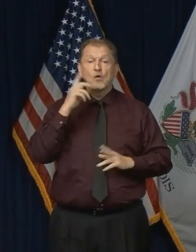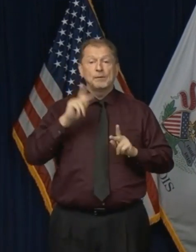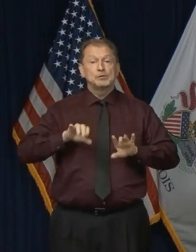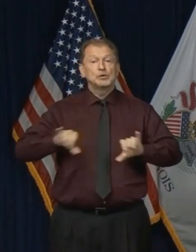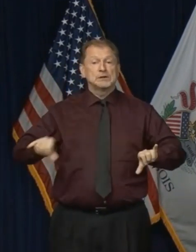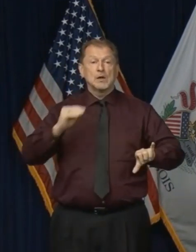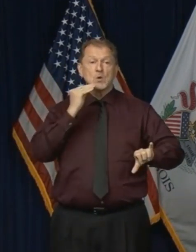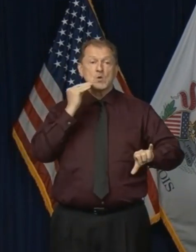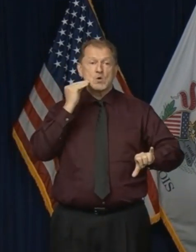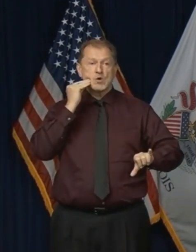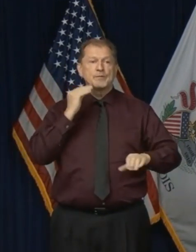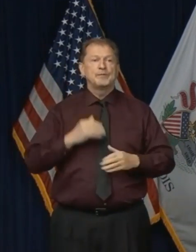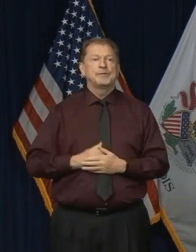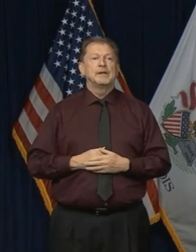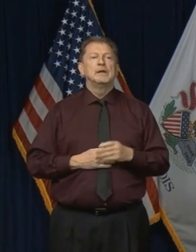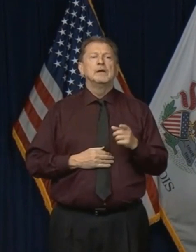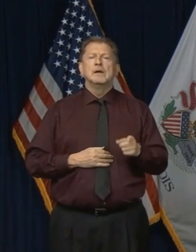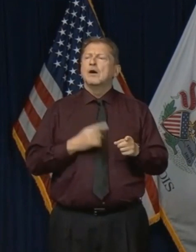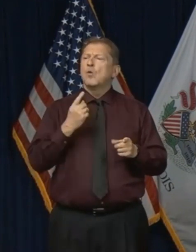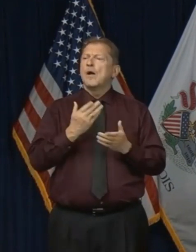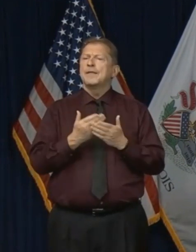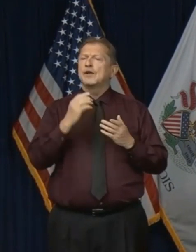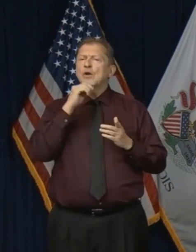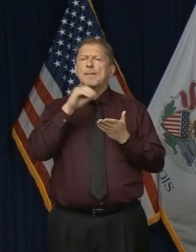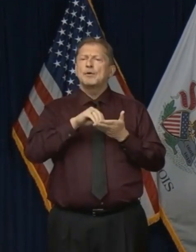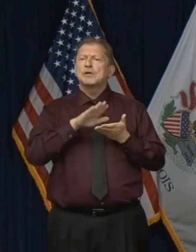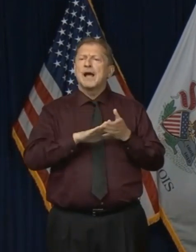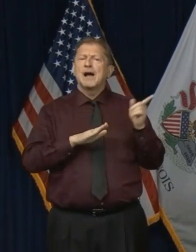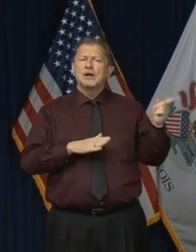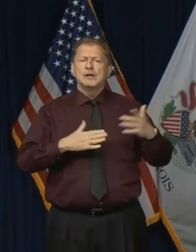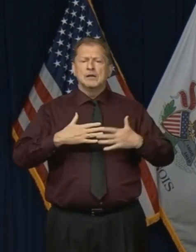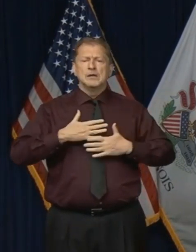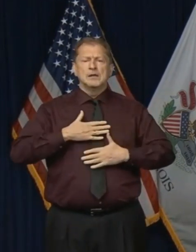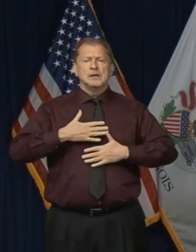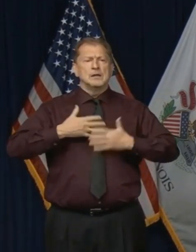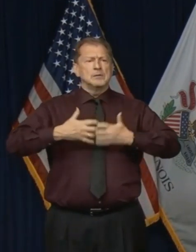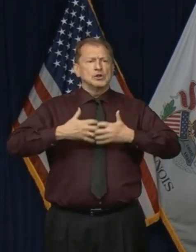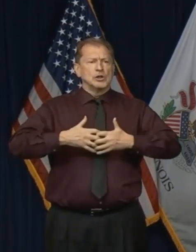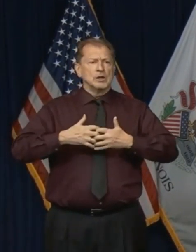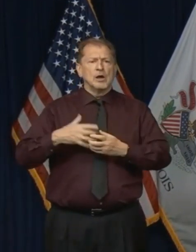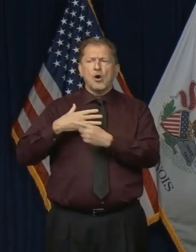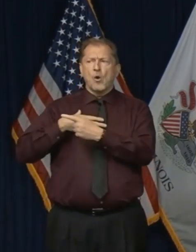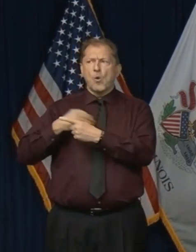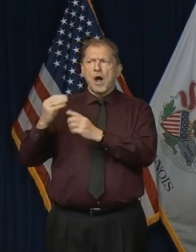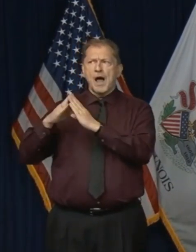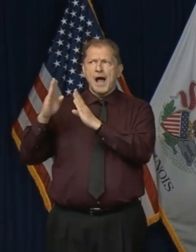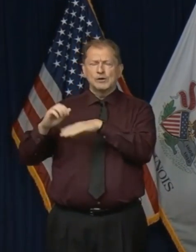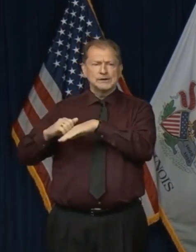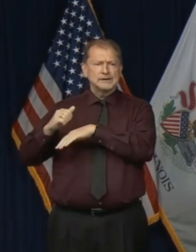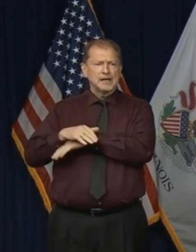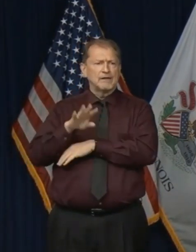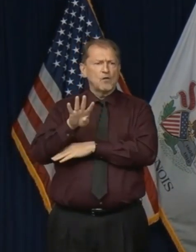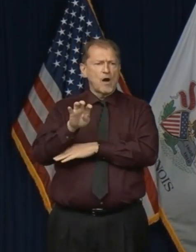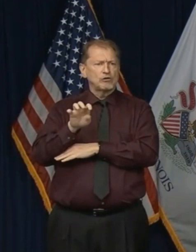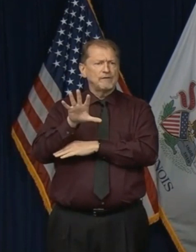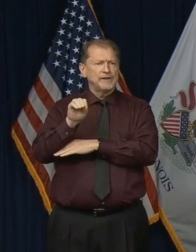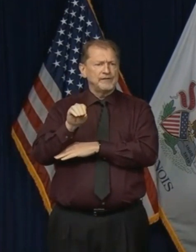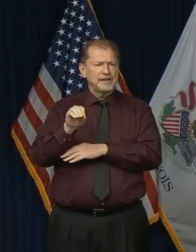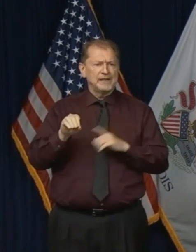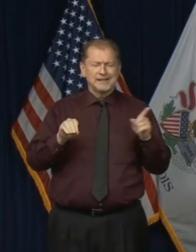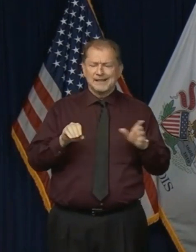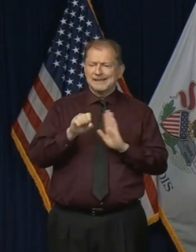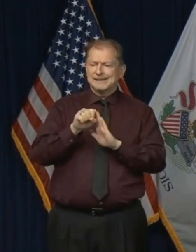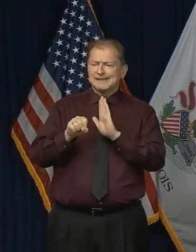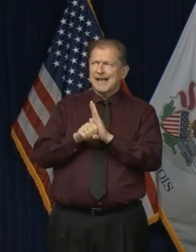follow. One of the items not listed ventilators. However, the White House has sent 450. The state has requested